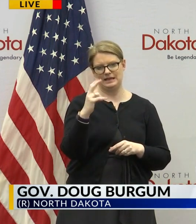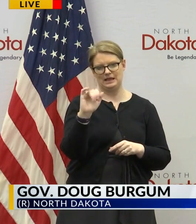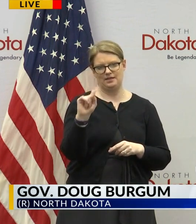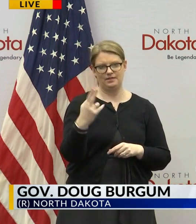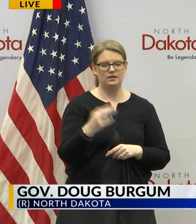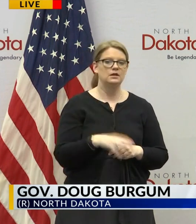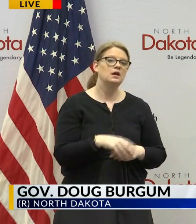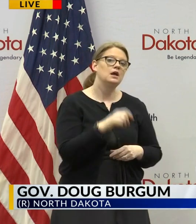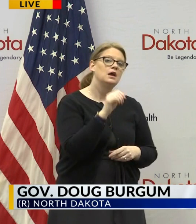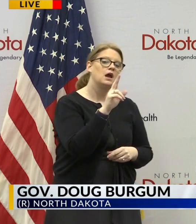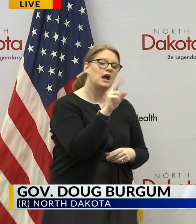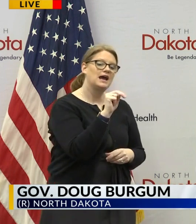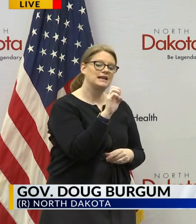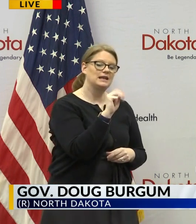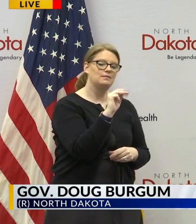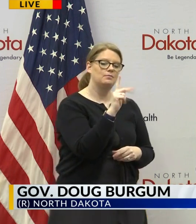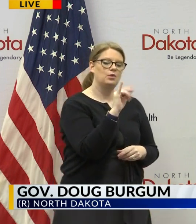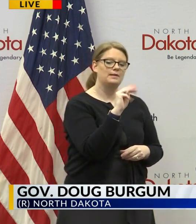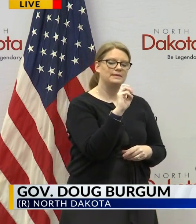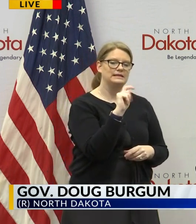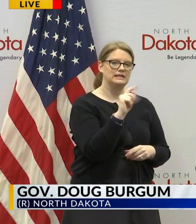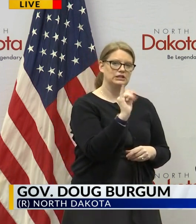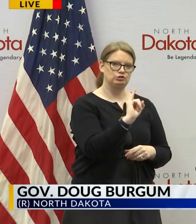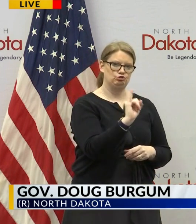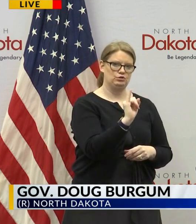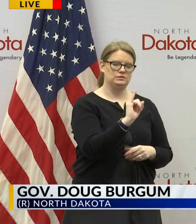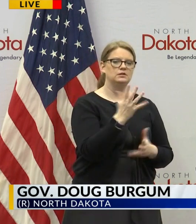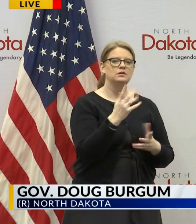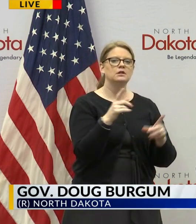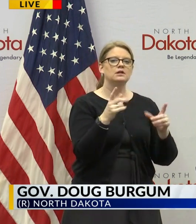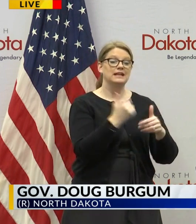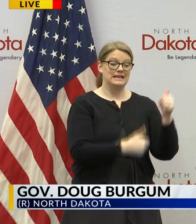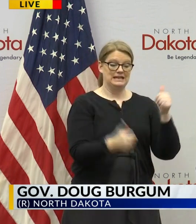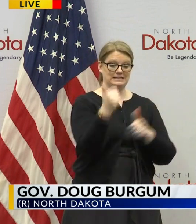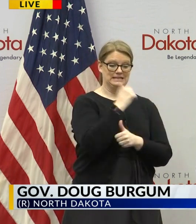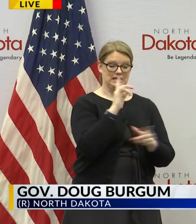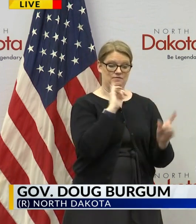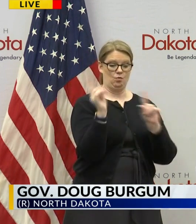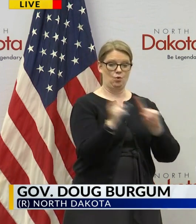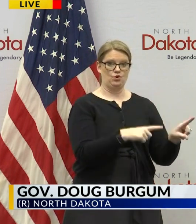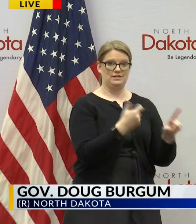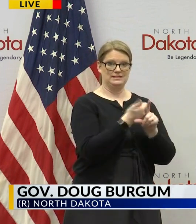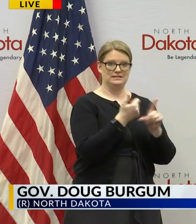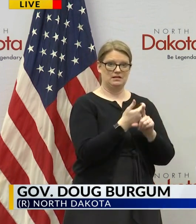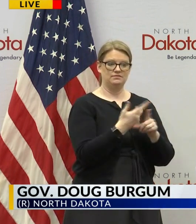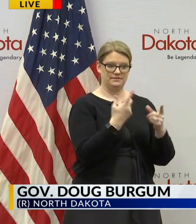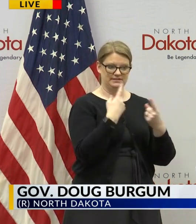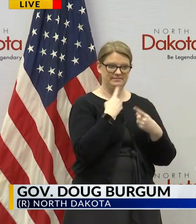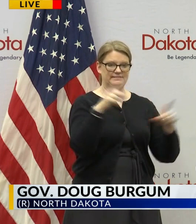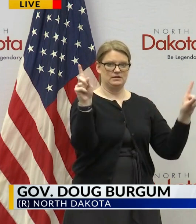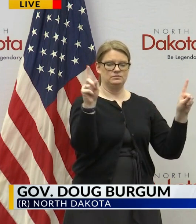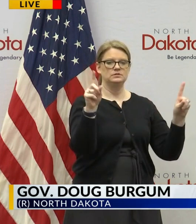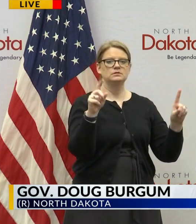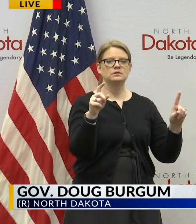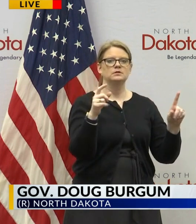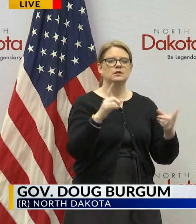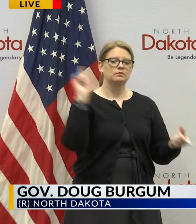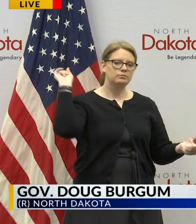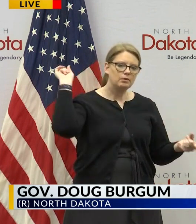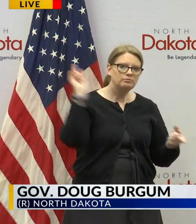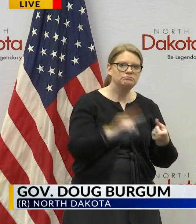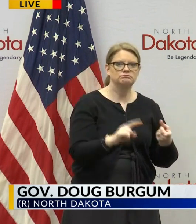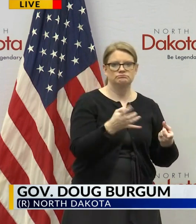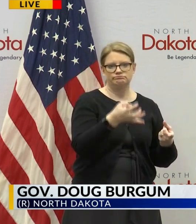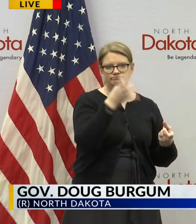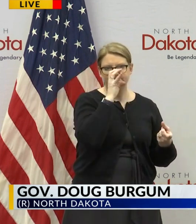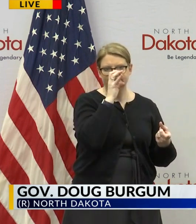we've also got an executive order that's gone out today that is going to dramatically reduce the red tape